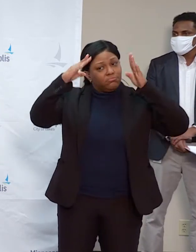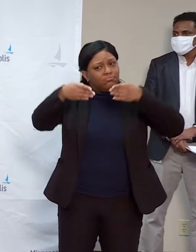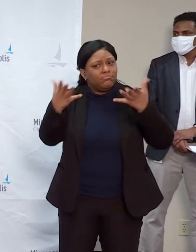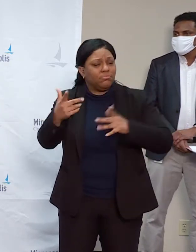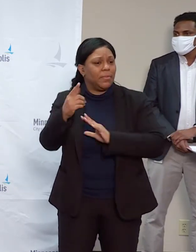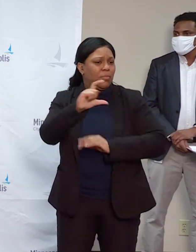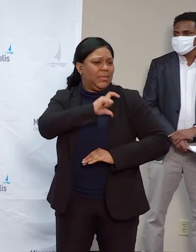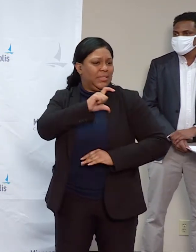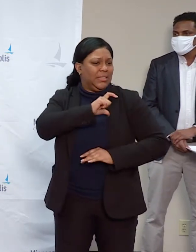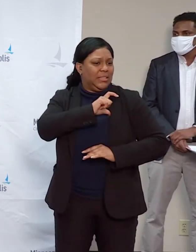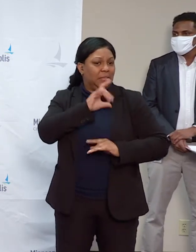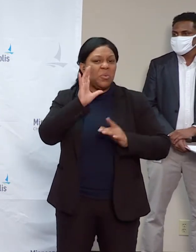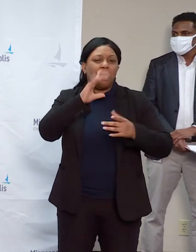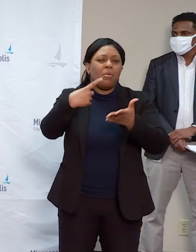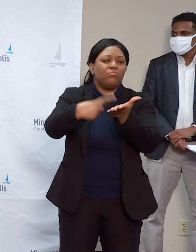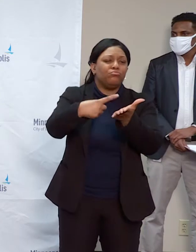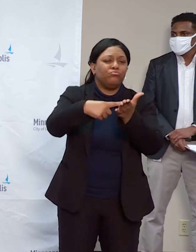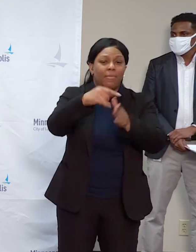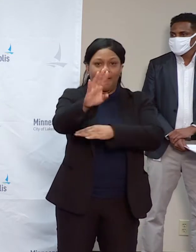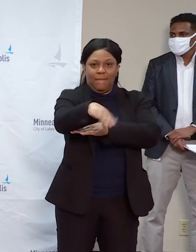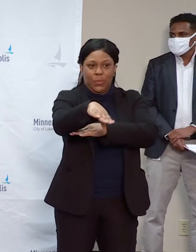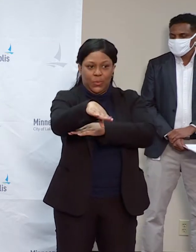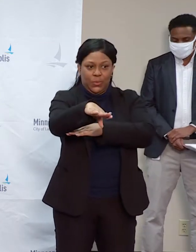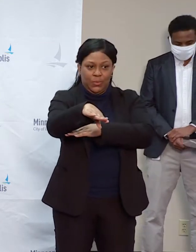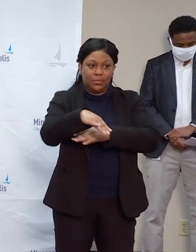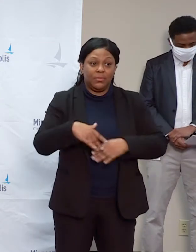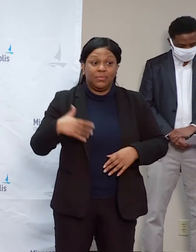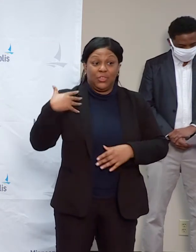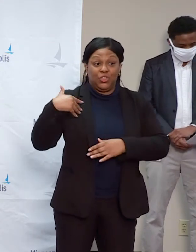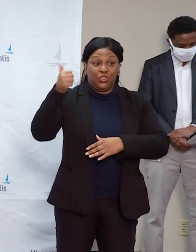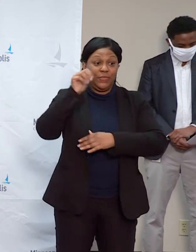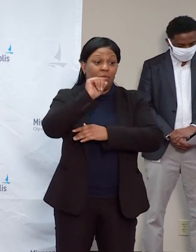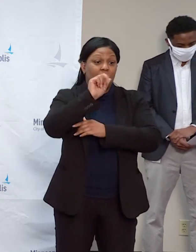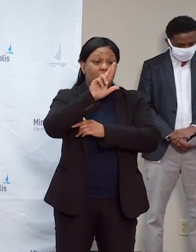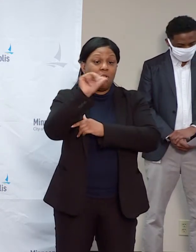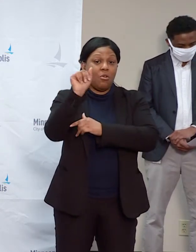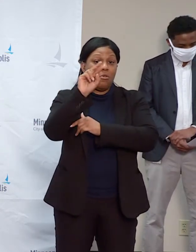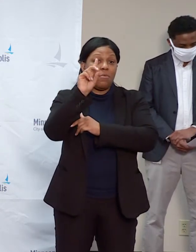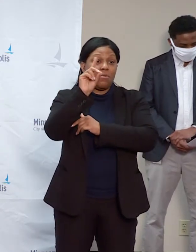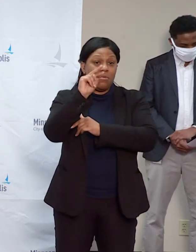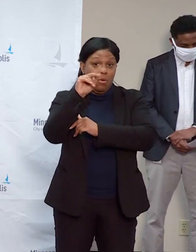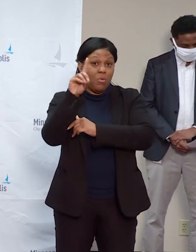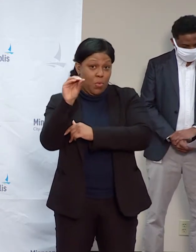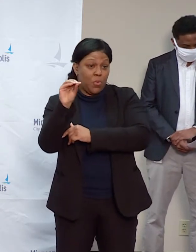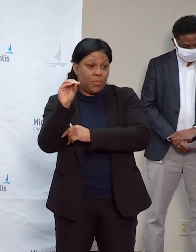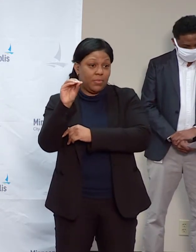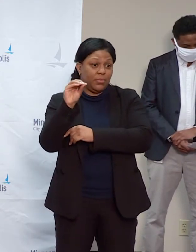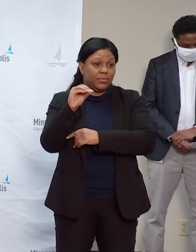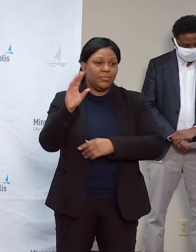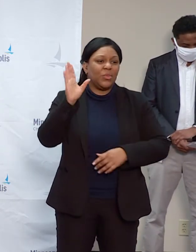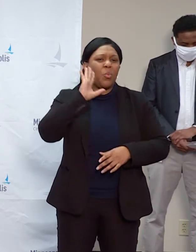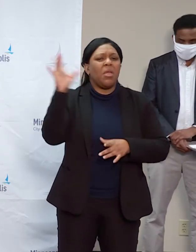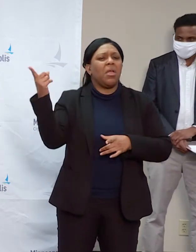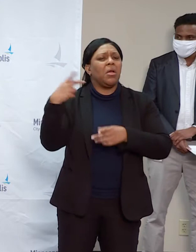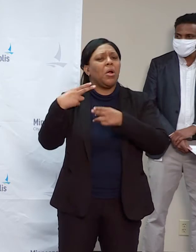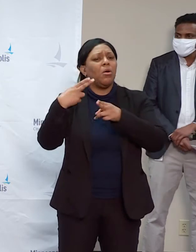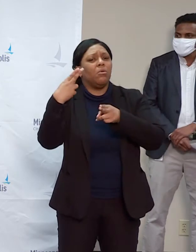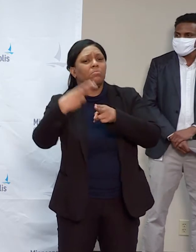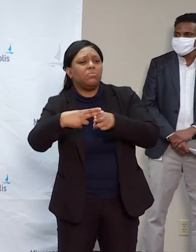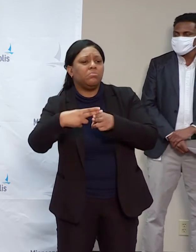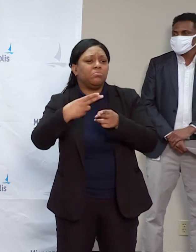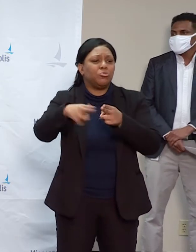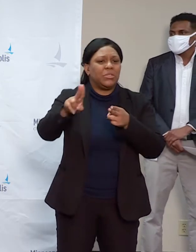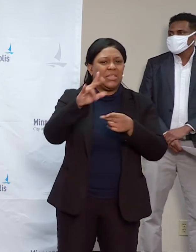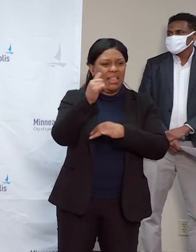Arredondo is here with us right now and will be able to give you a general overview of the work that law enforcement is doing and I can tell you that it will be